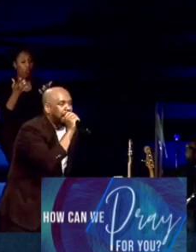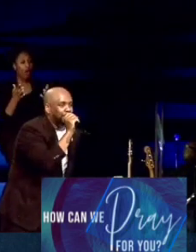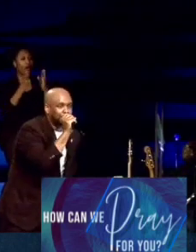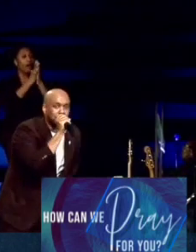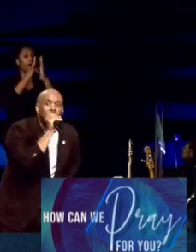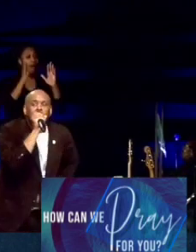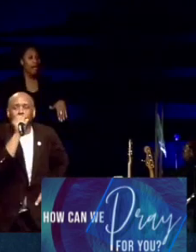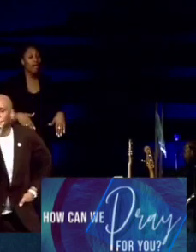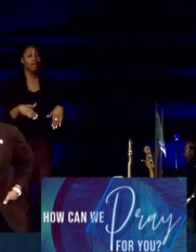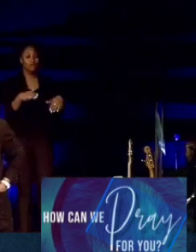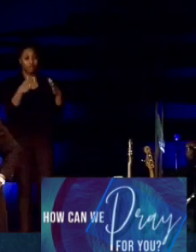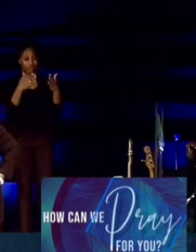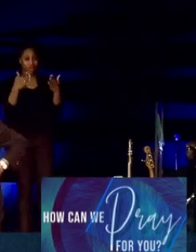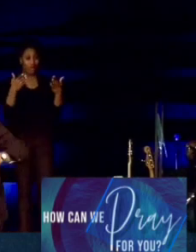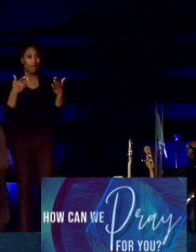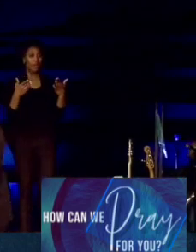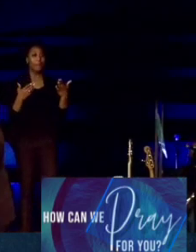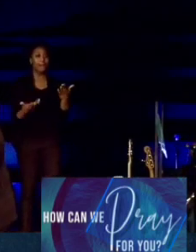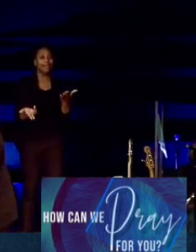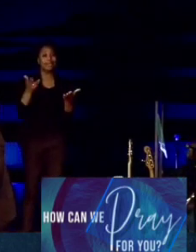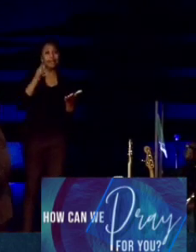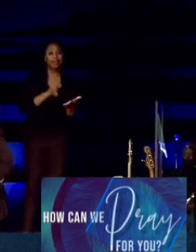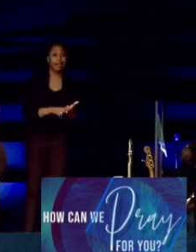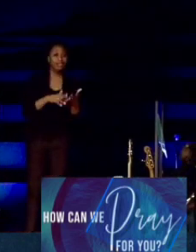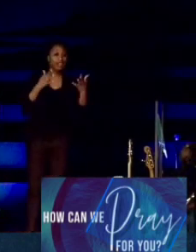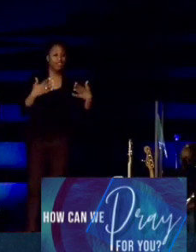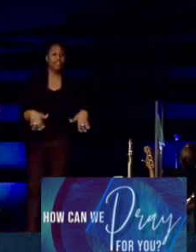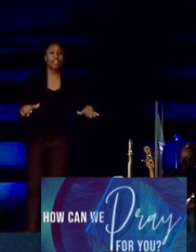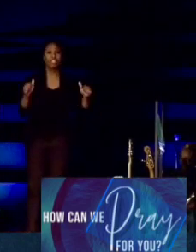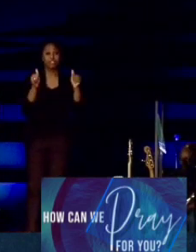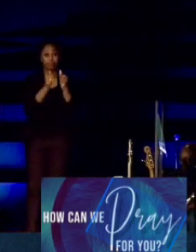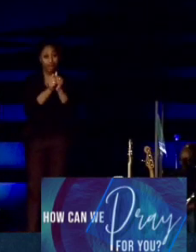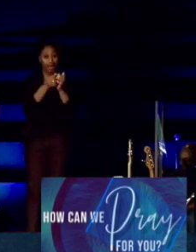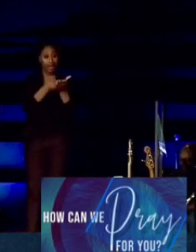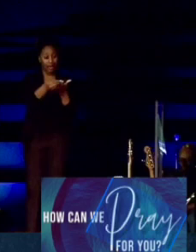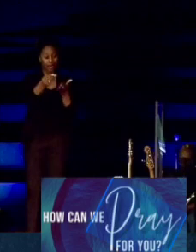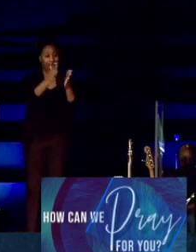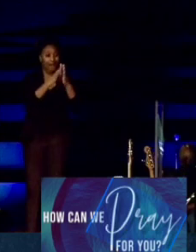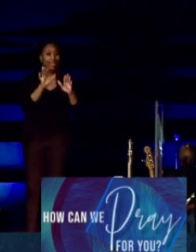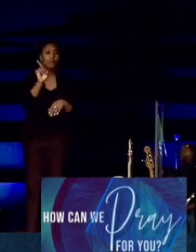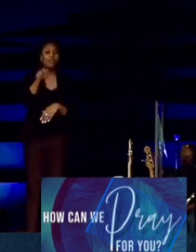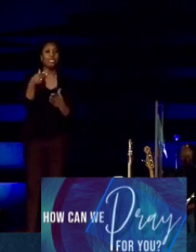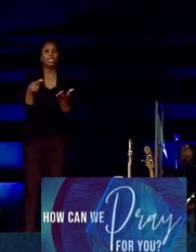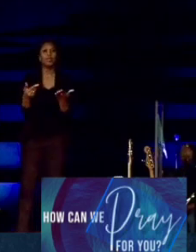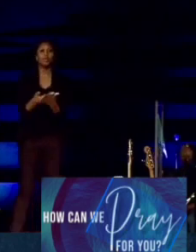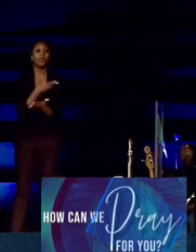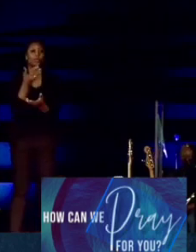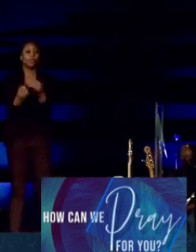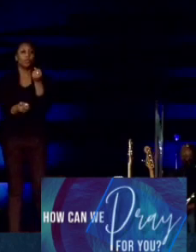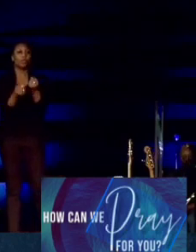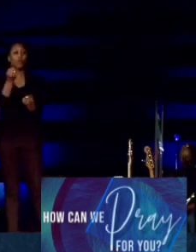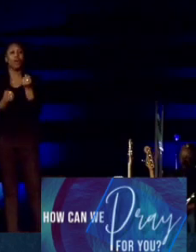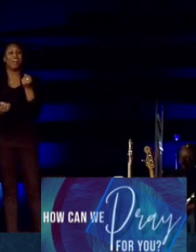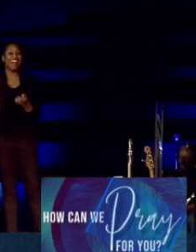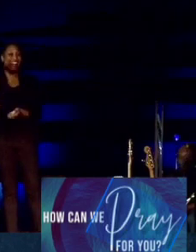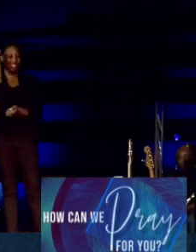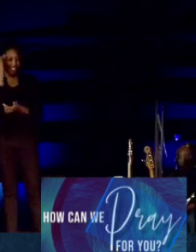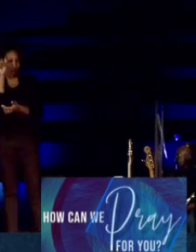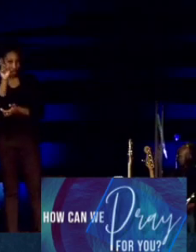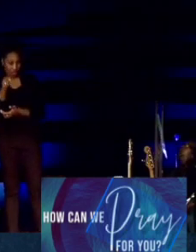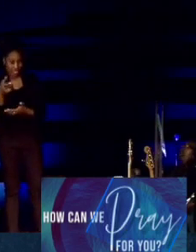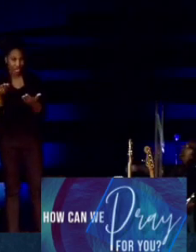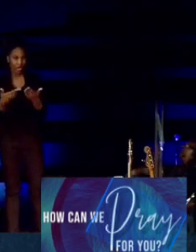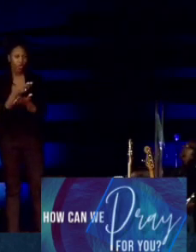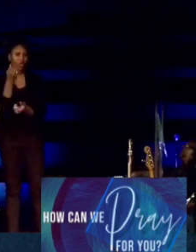on your house. Prophesy it's already done. If you need a new car. I know it's materialistic. And you don't